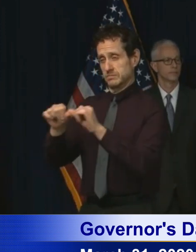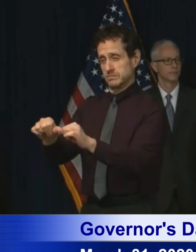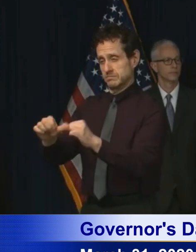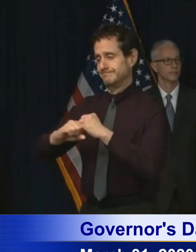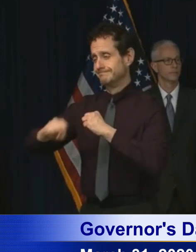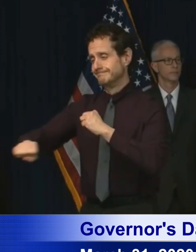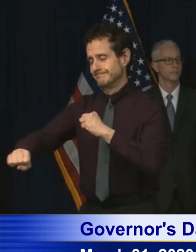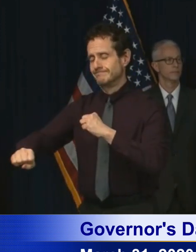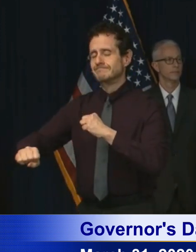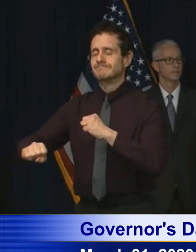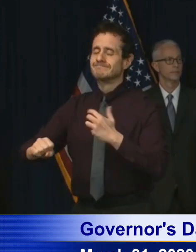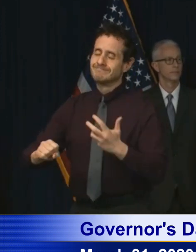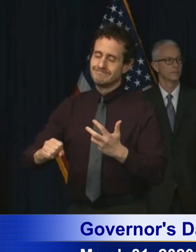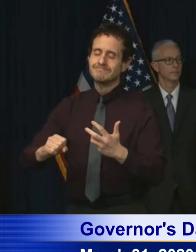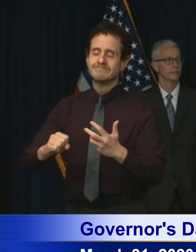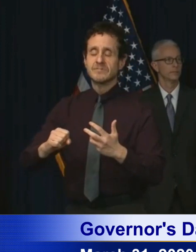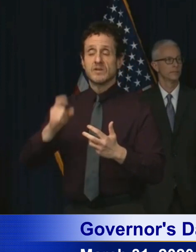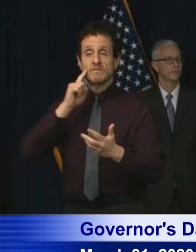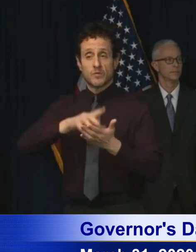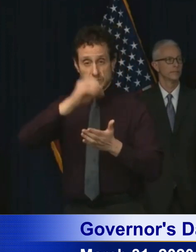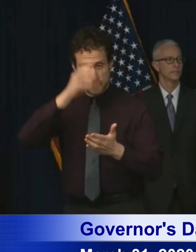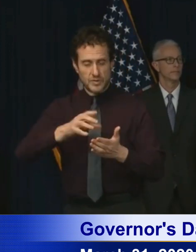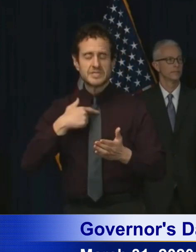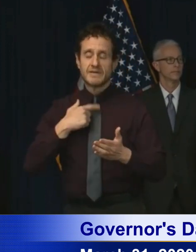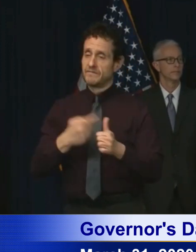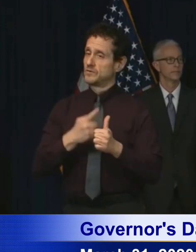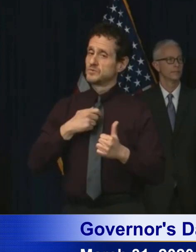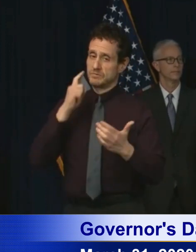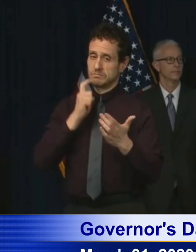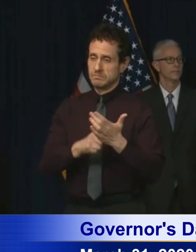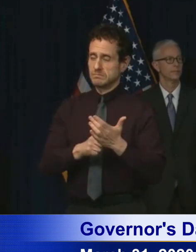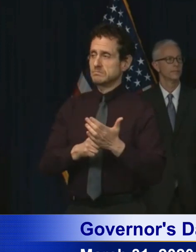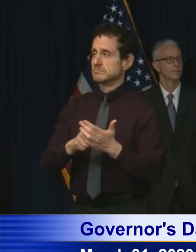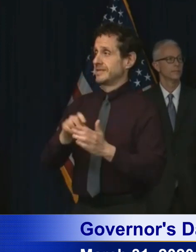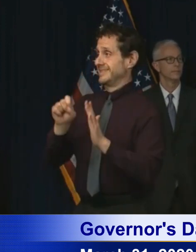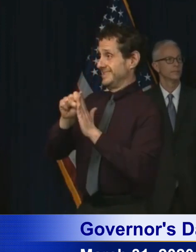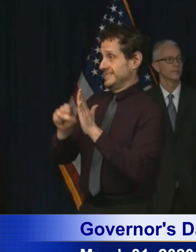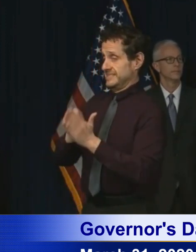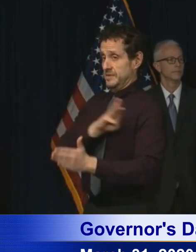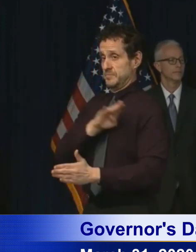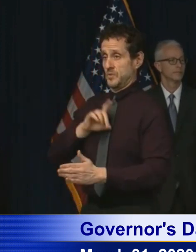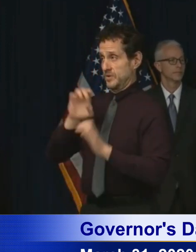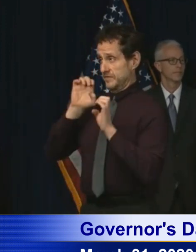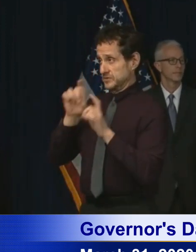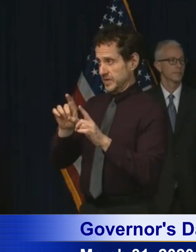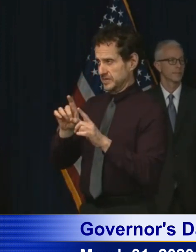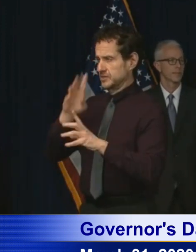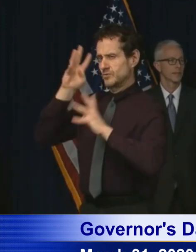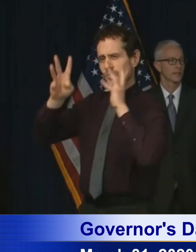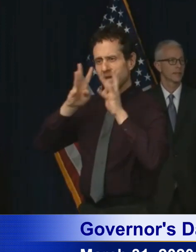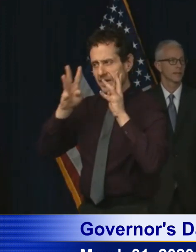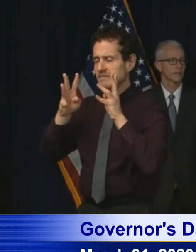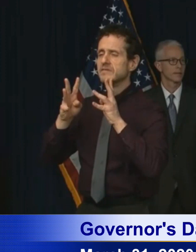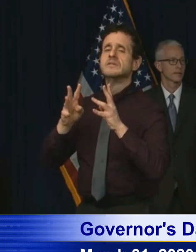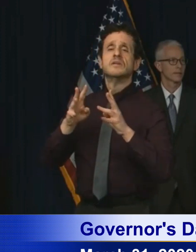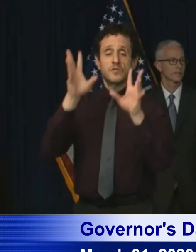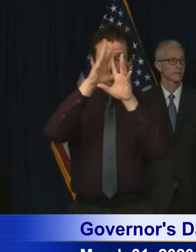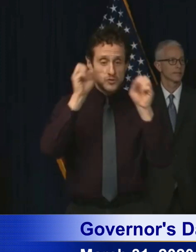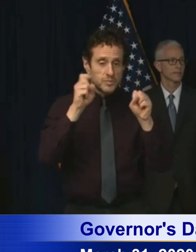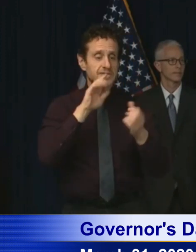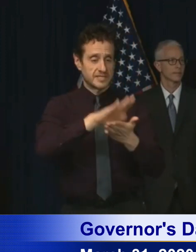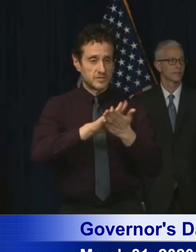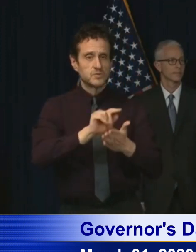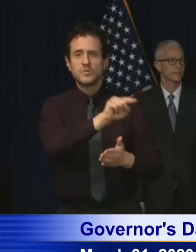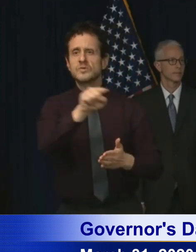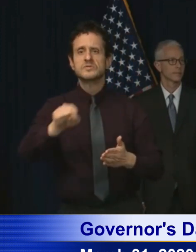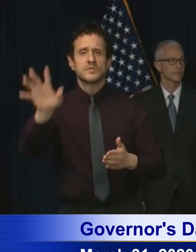foremost, I want to recognize the creativity of our Illinois State Board of Education and the superintendents and the school districts all across our